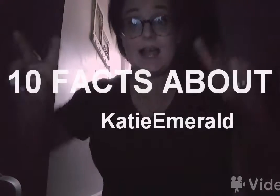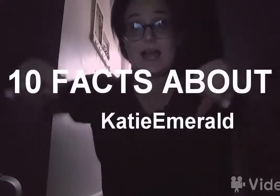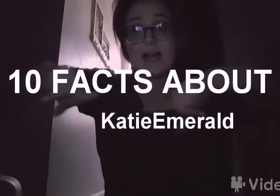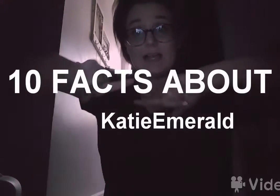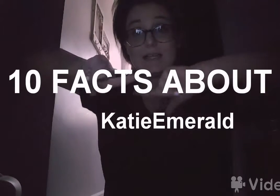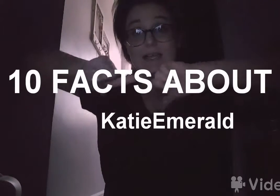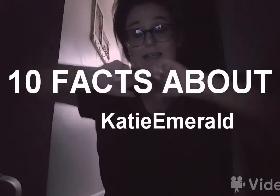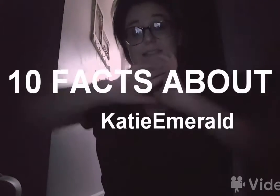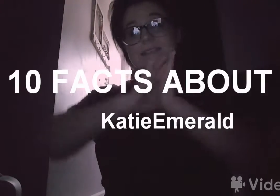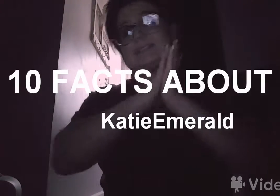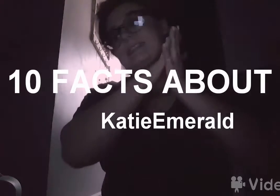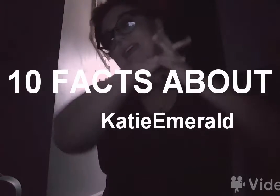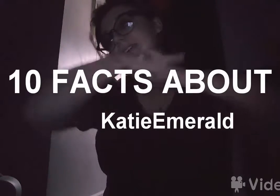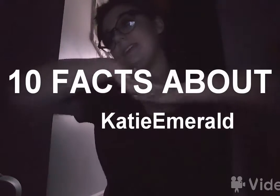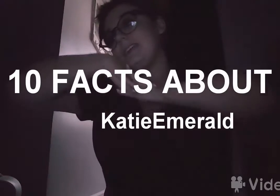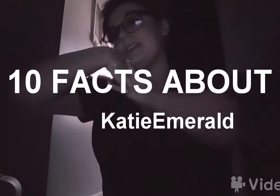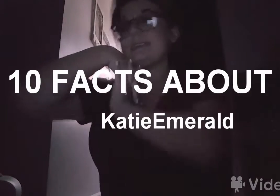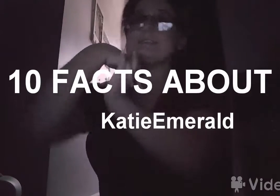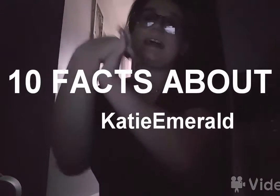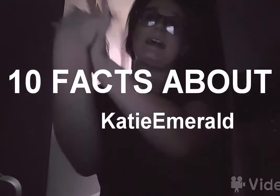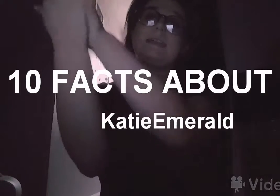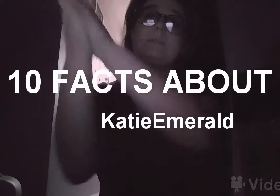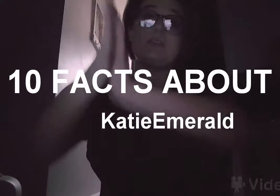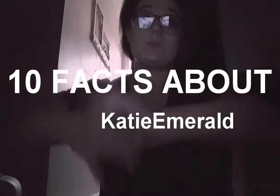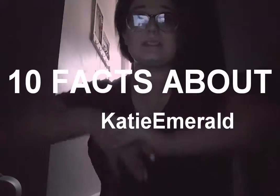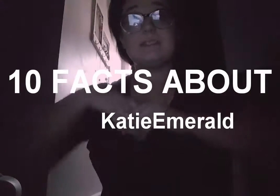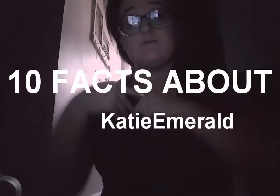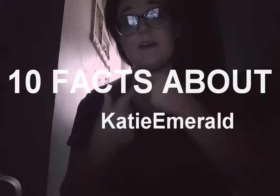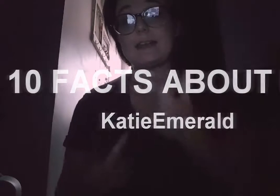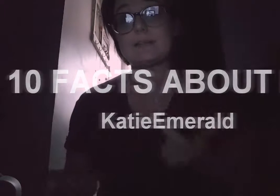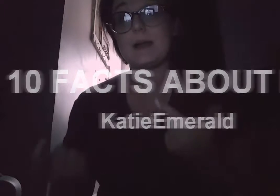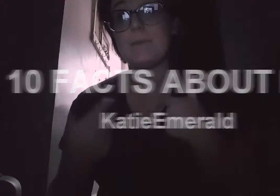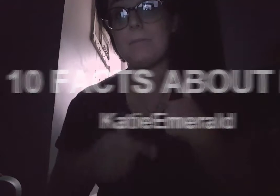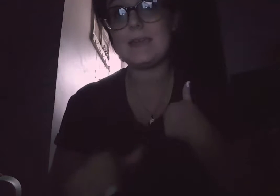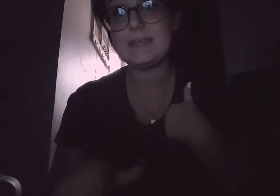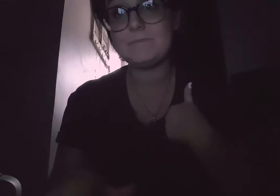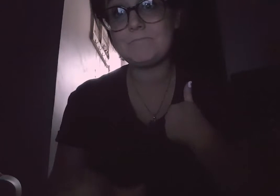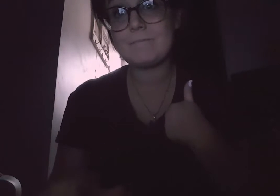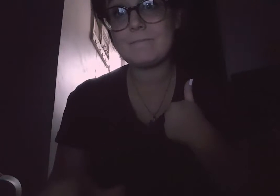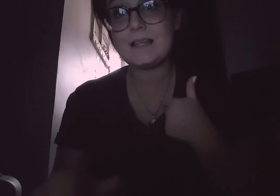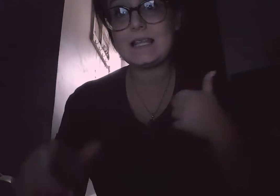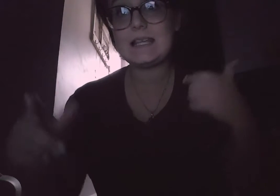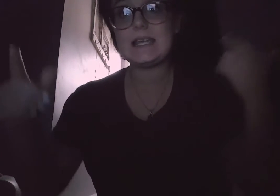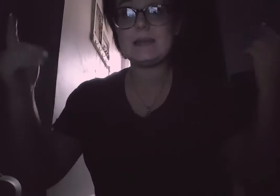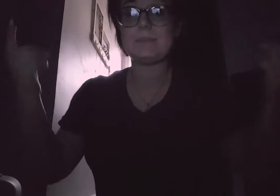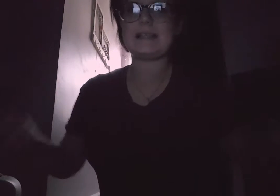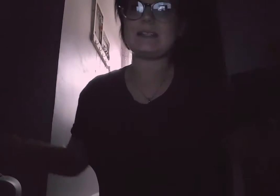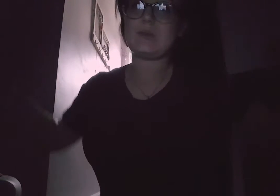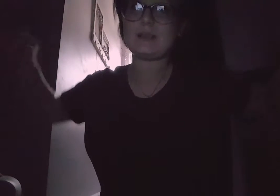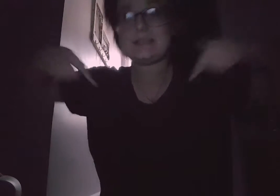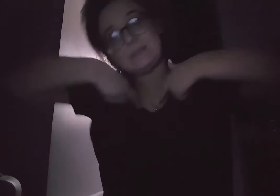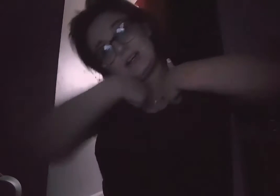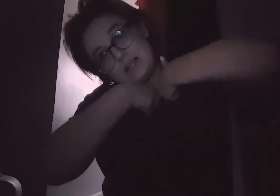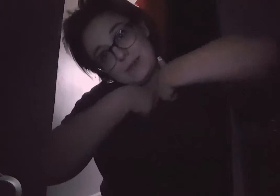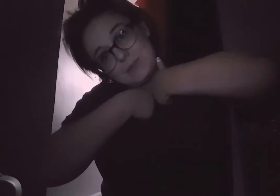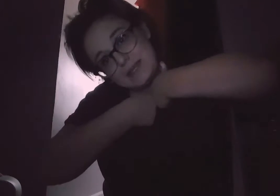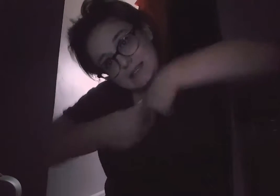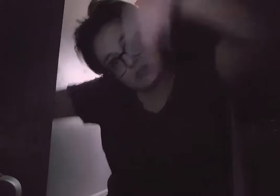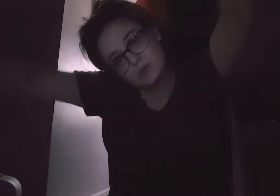Hi guys, it's Katie, and I am here with 10 facts about me, but I don't want it to be all about me, so